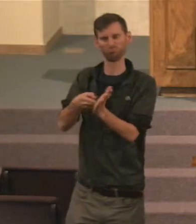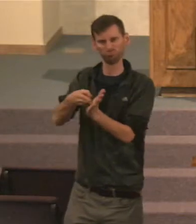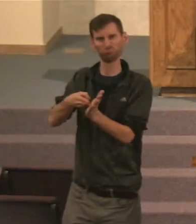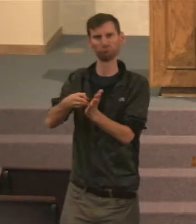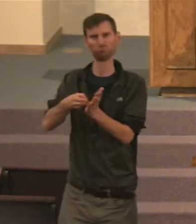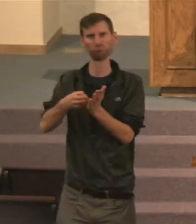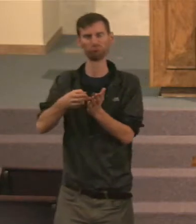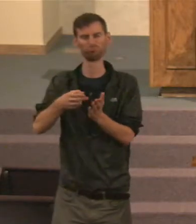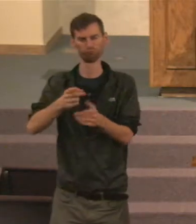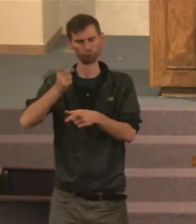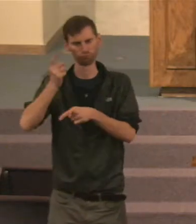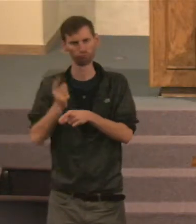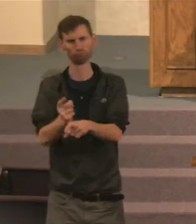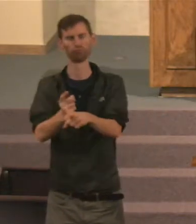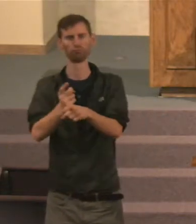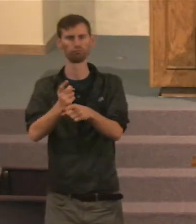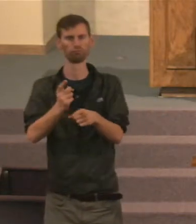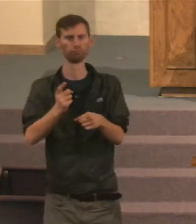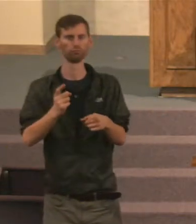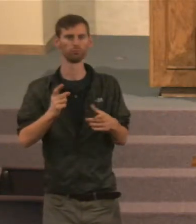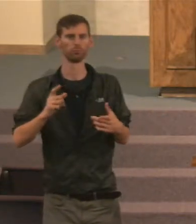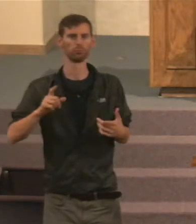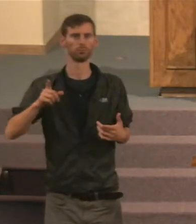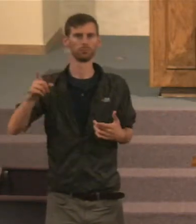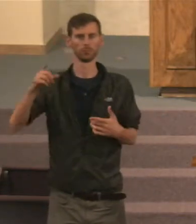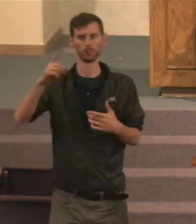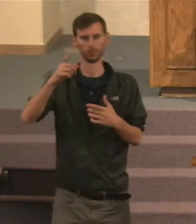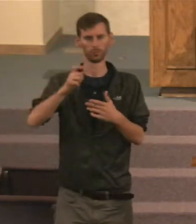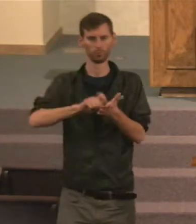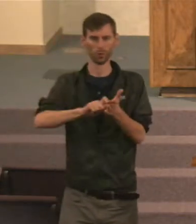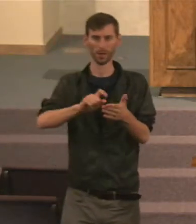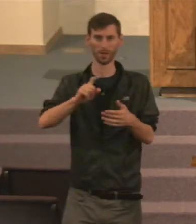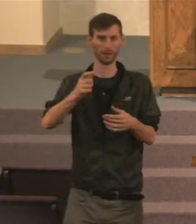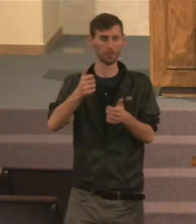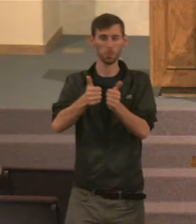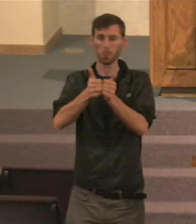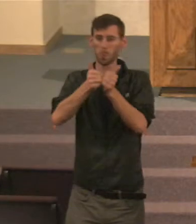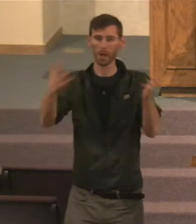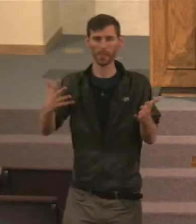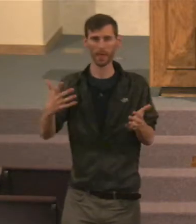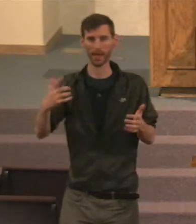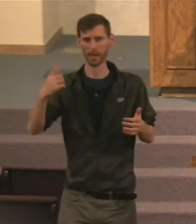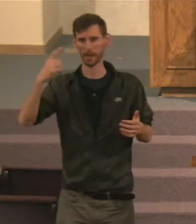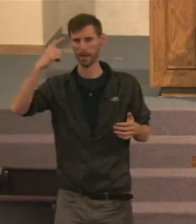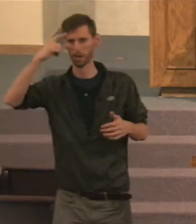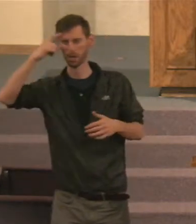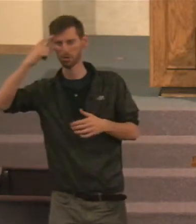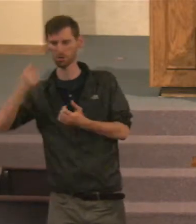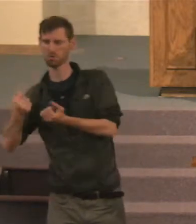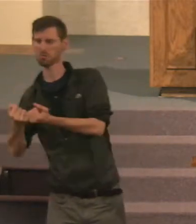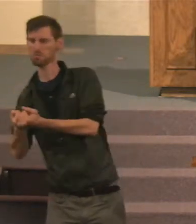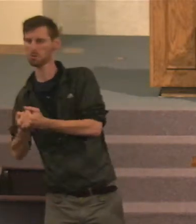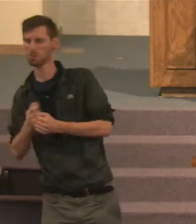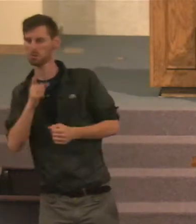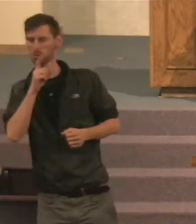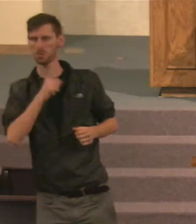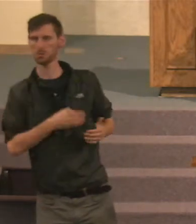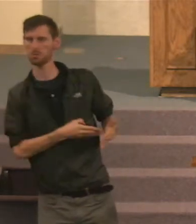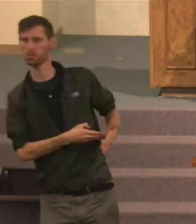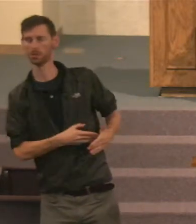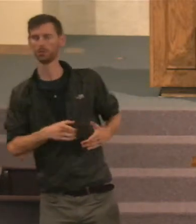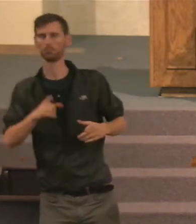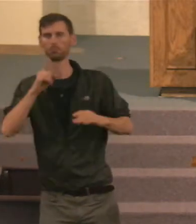was writing, Was the truth, That he's writing, Without any bias, At all, In regard to this. You know,